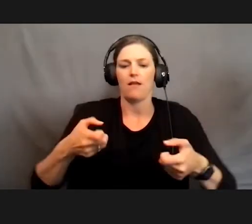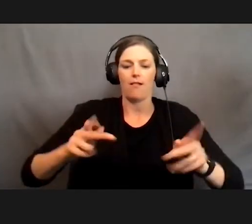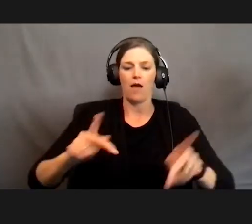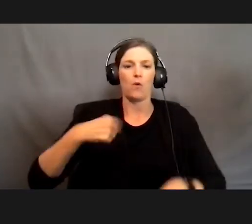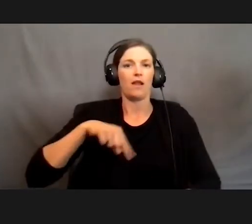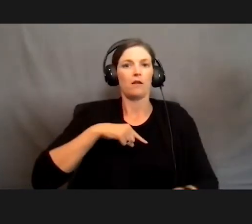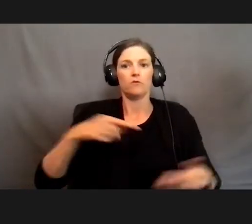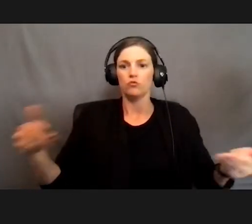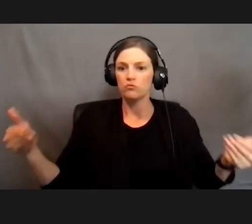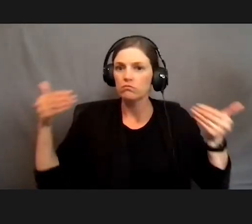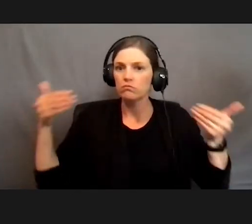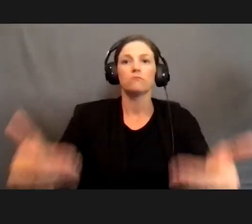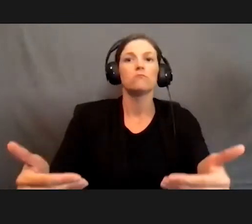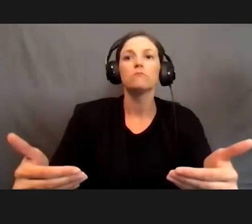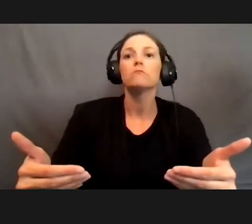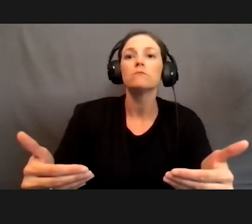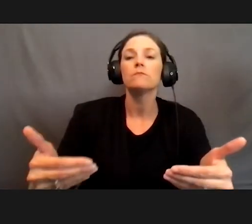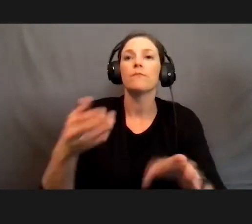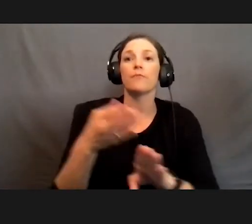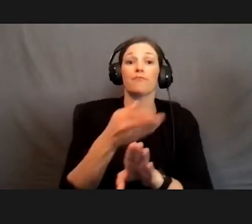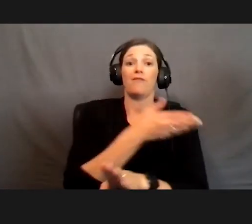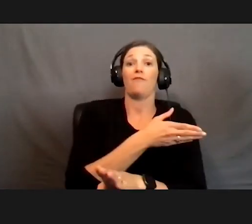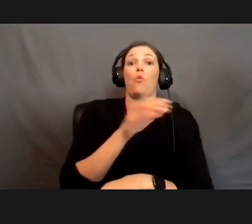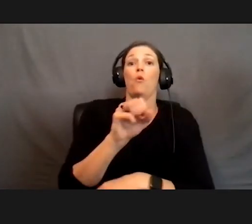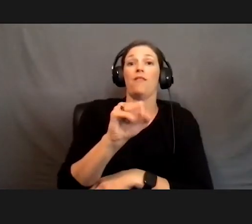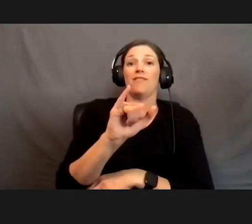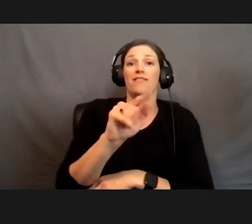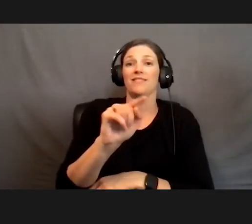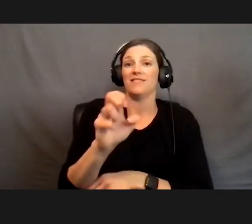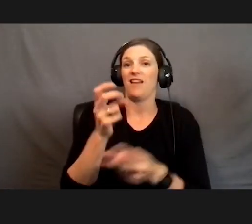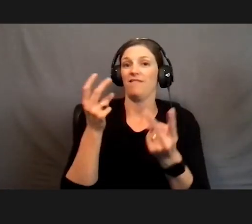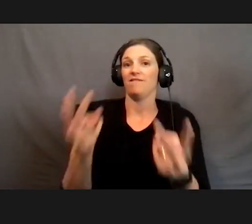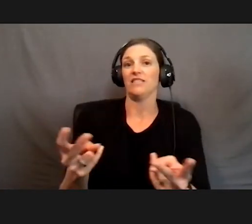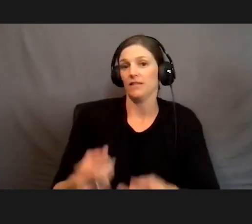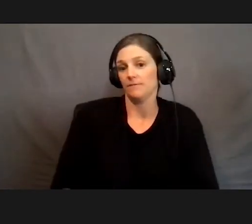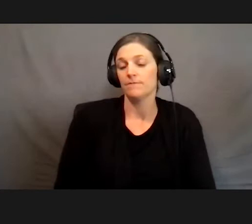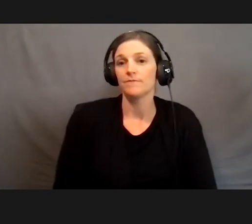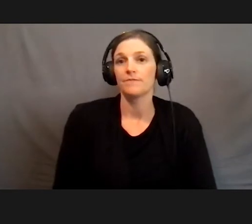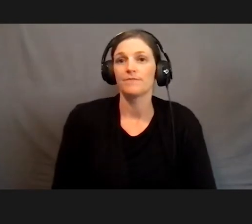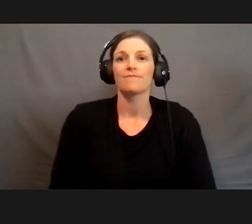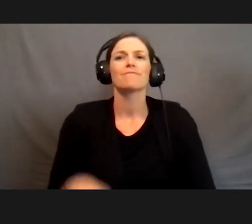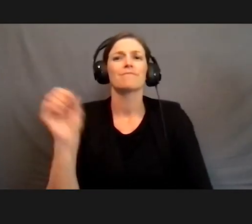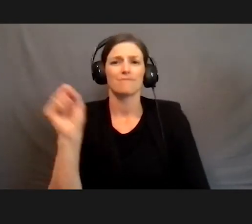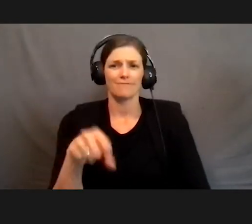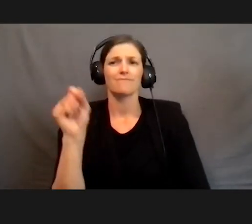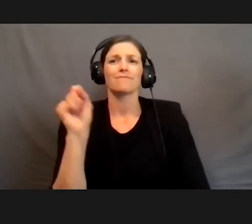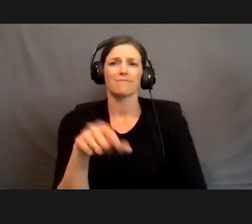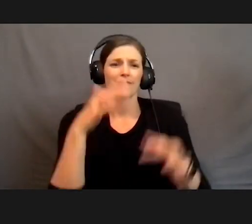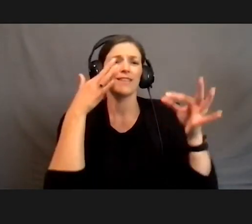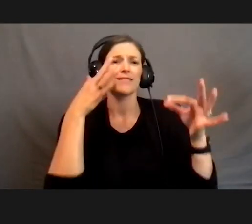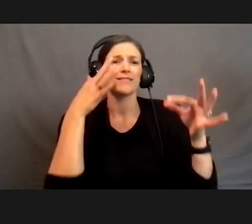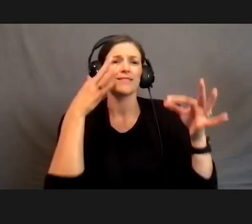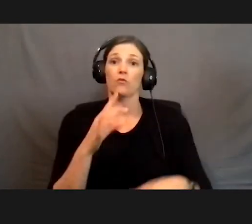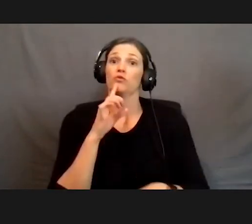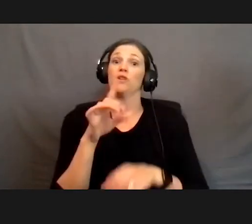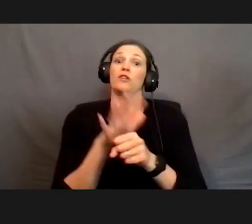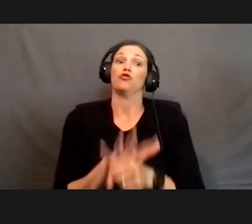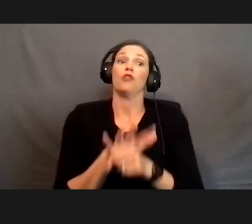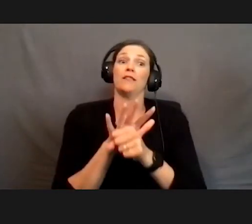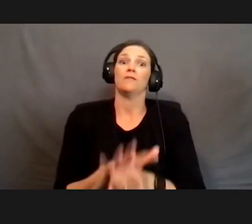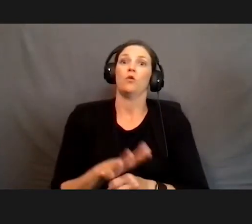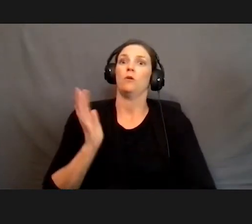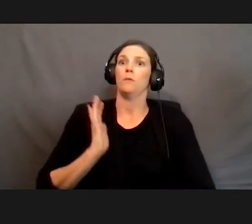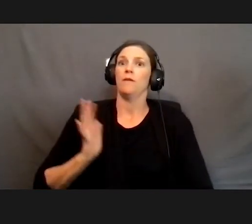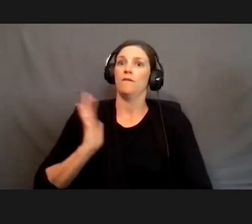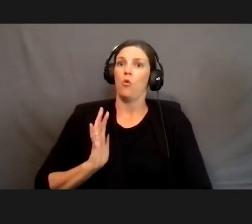move forward before the site visit, basically. Yes, absolutely. And it was so stressful before for everyone.